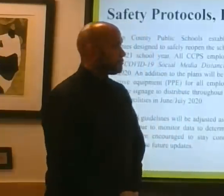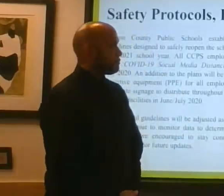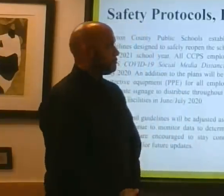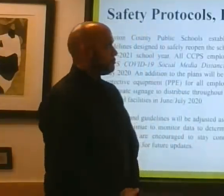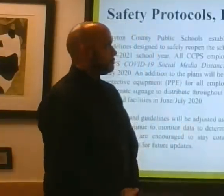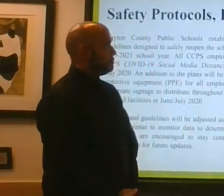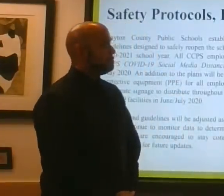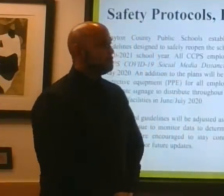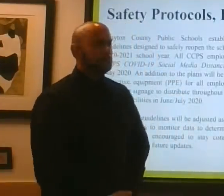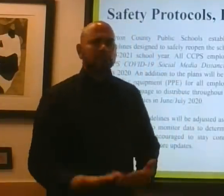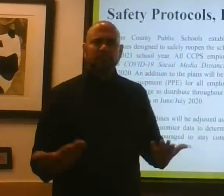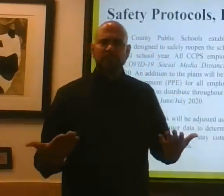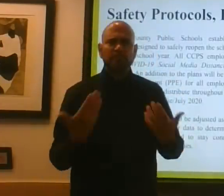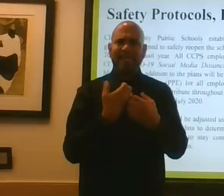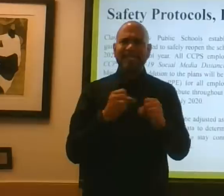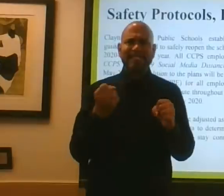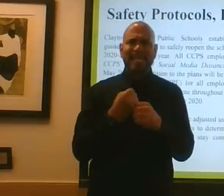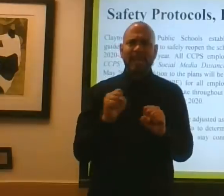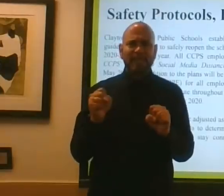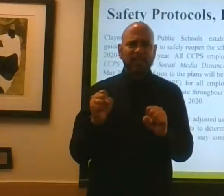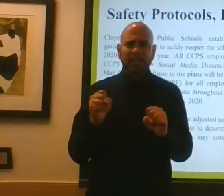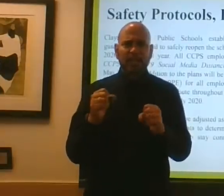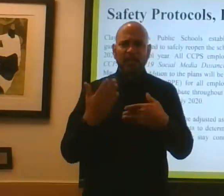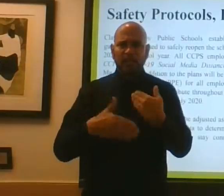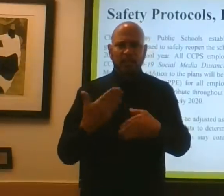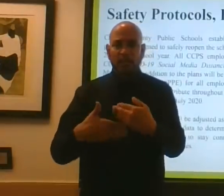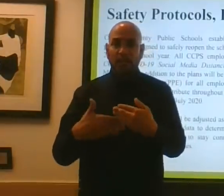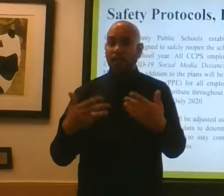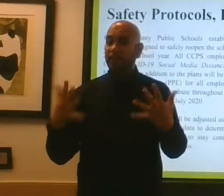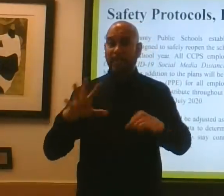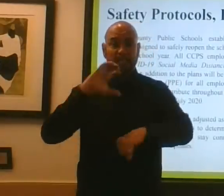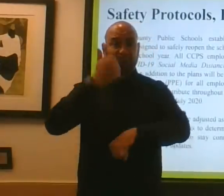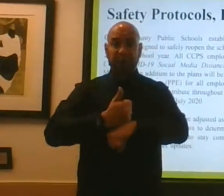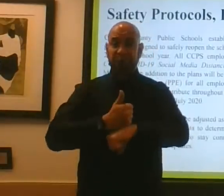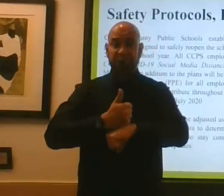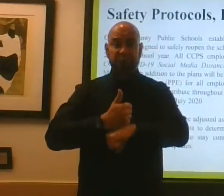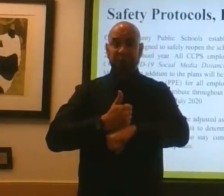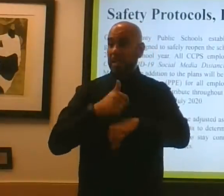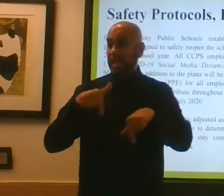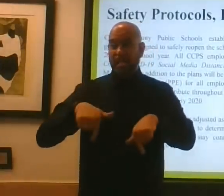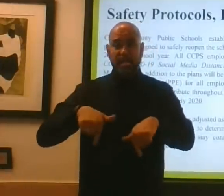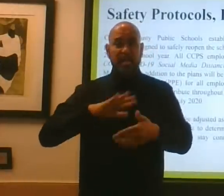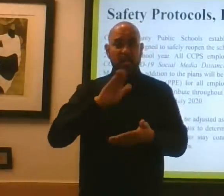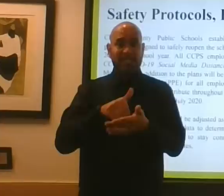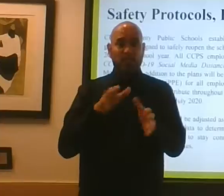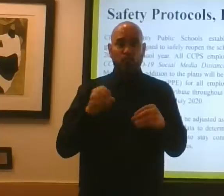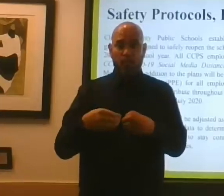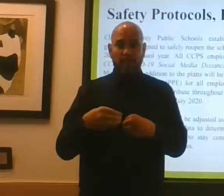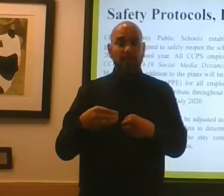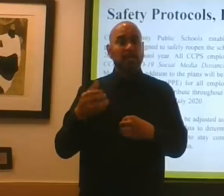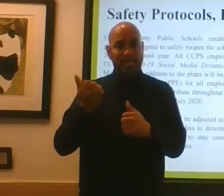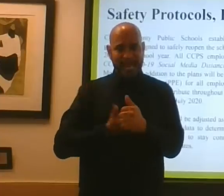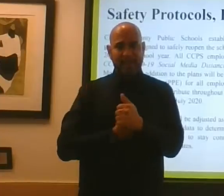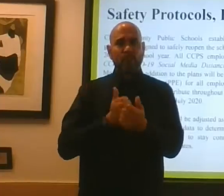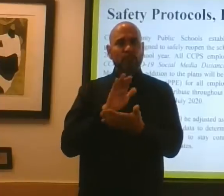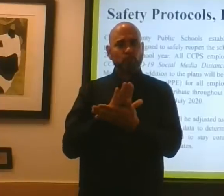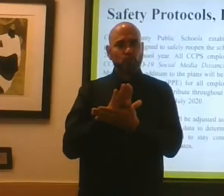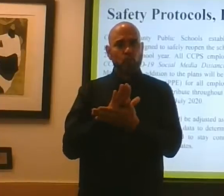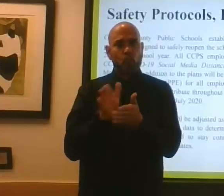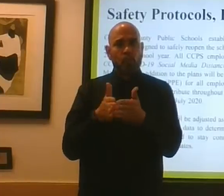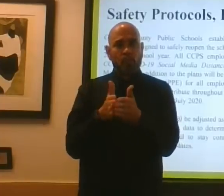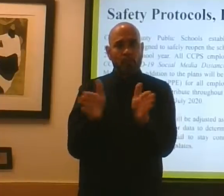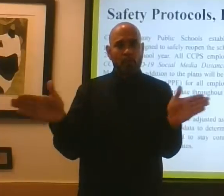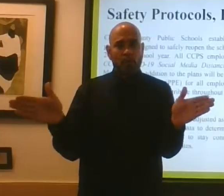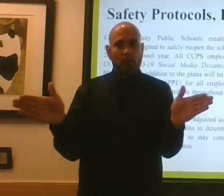Safety protocols are in place. Currently, here at the central office and at every school, we're all